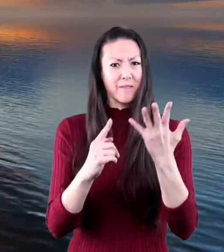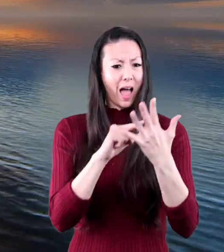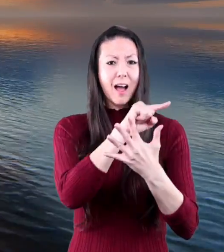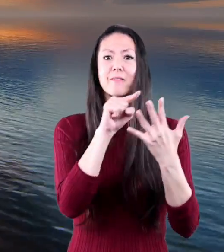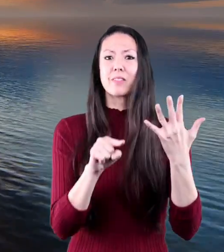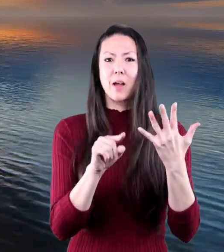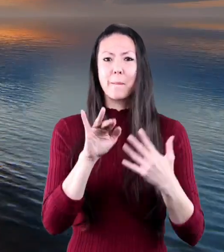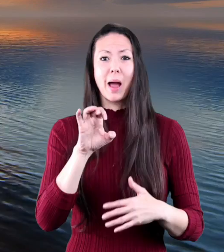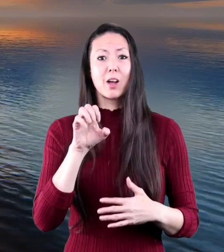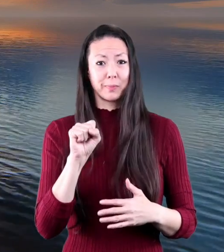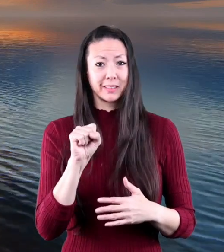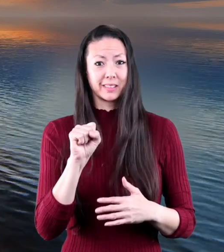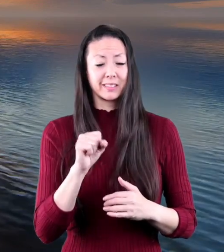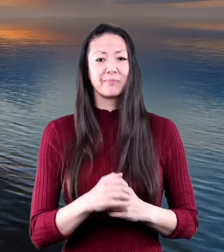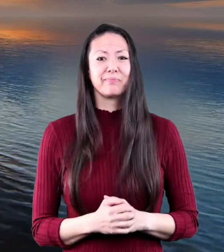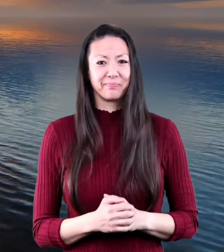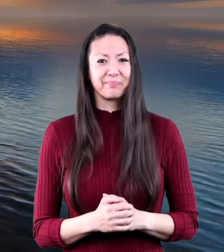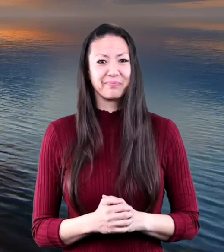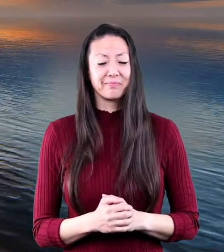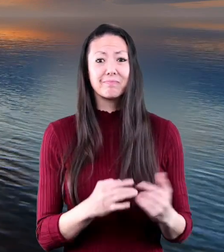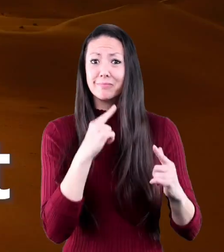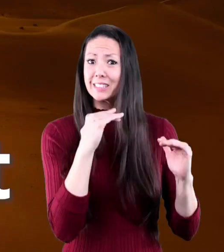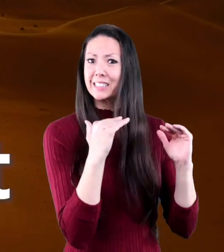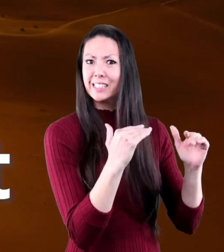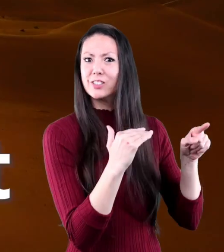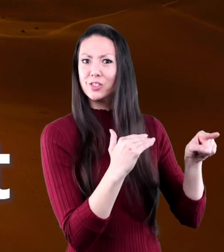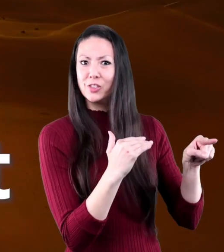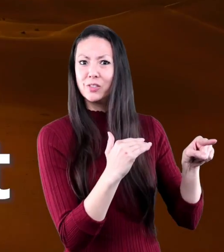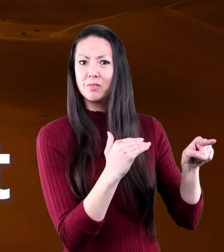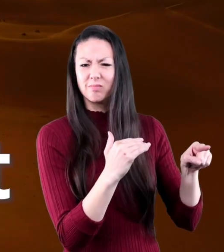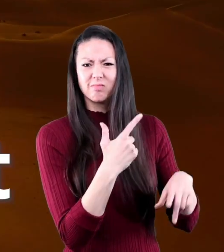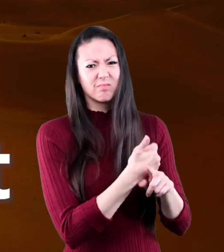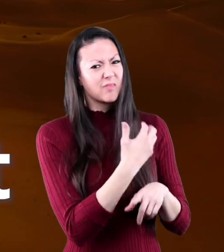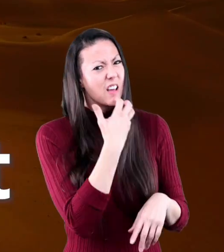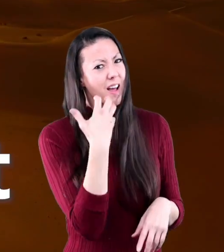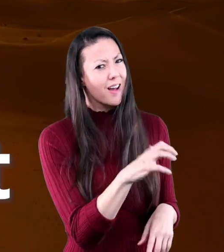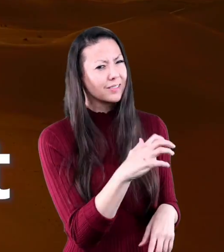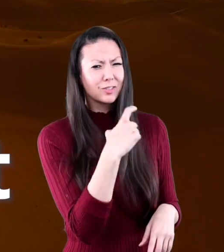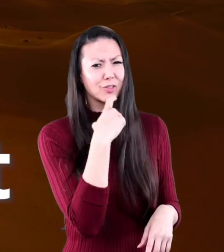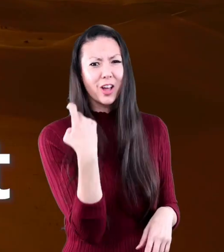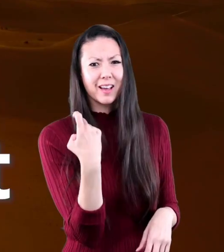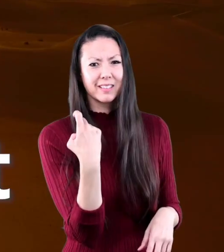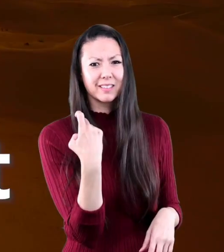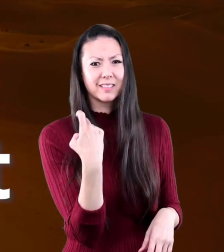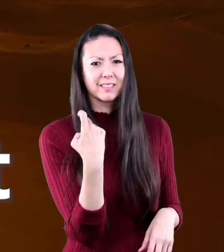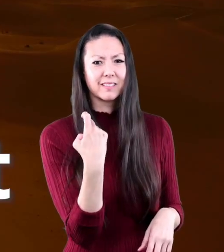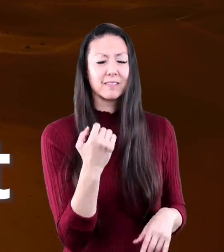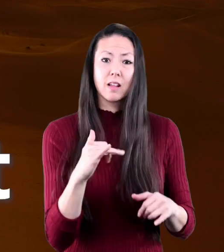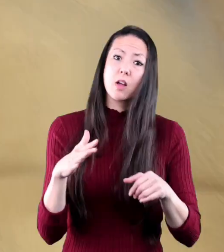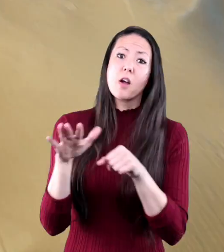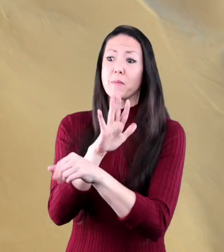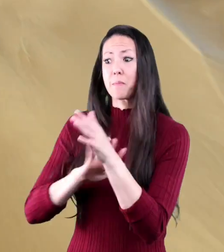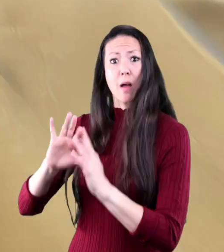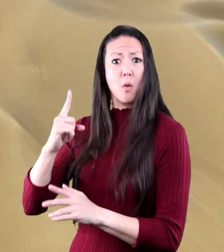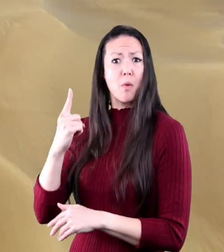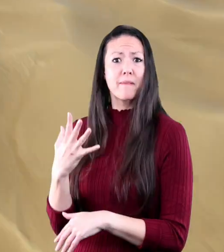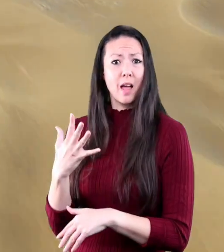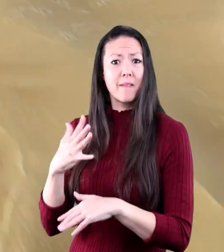at five different biomes desert this biome is hot and dry it covers about one